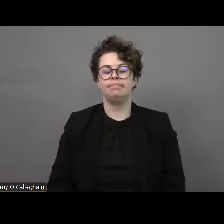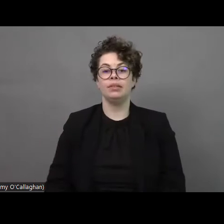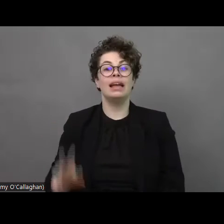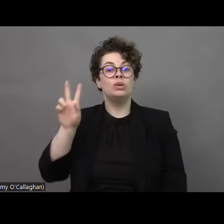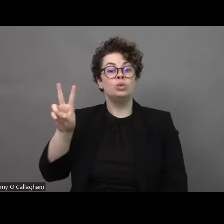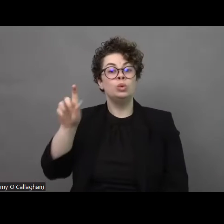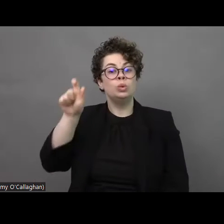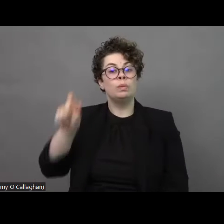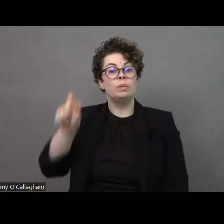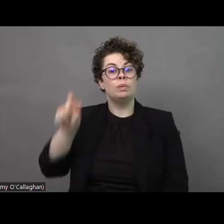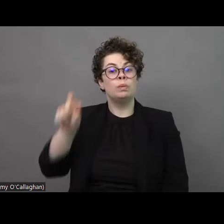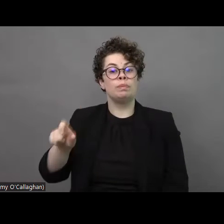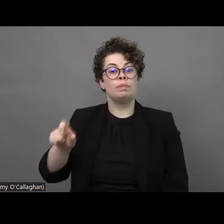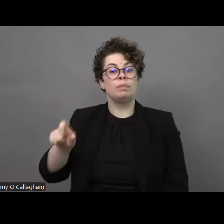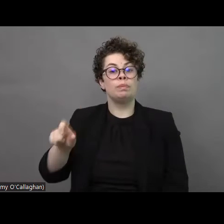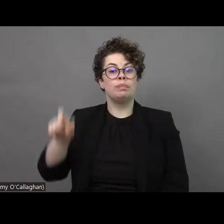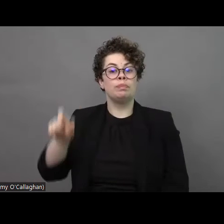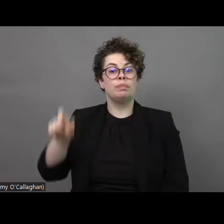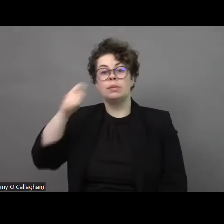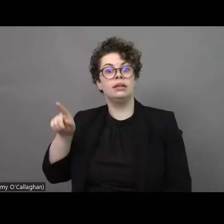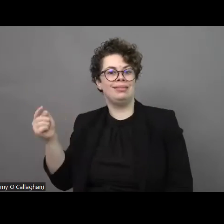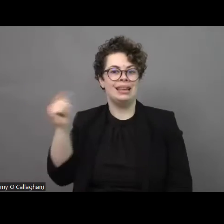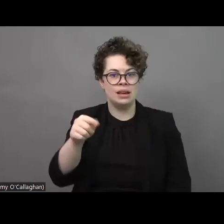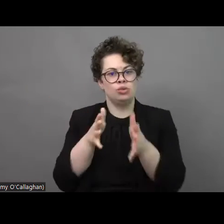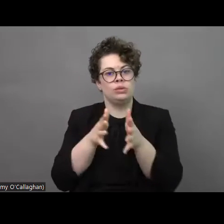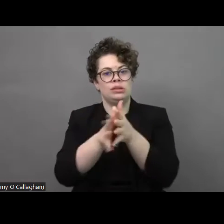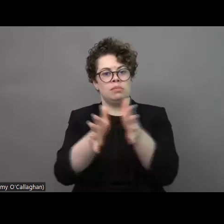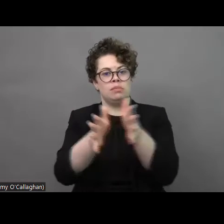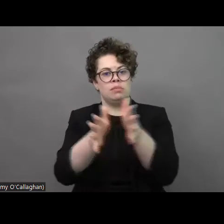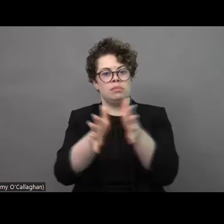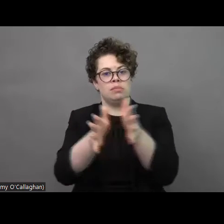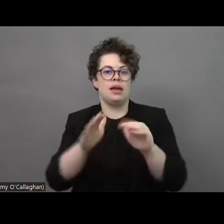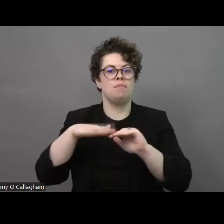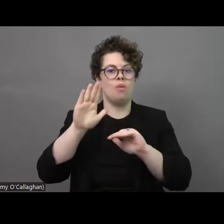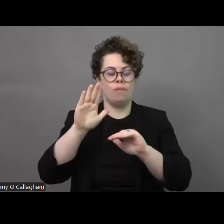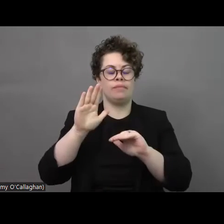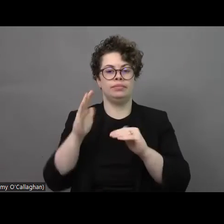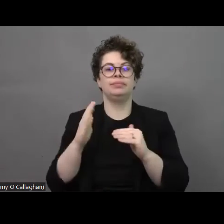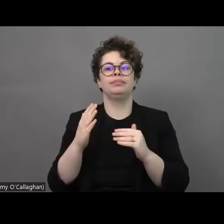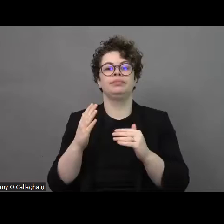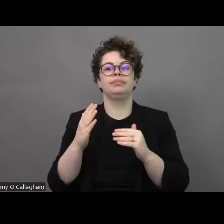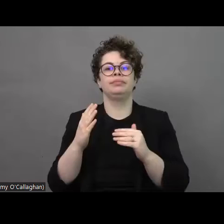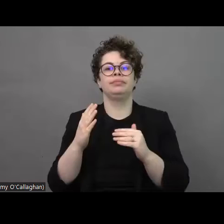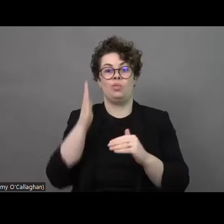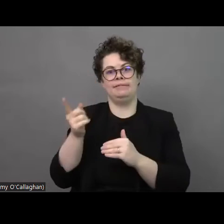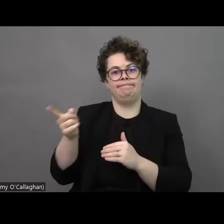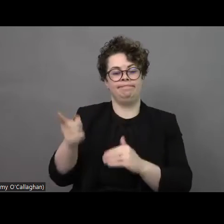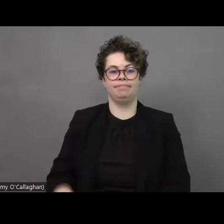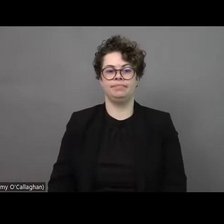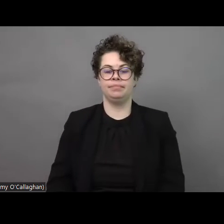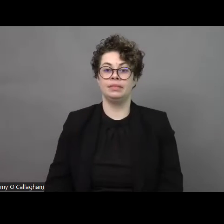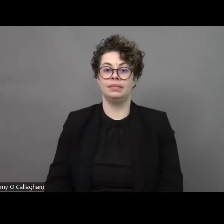organizations with networks across Ukraine, so I'll hand over to them in a minute.